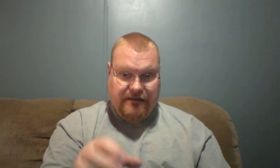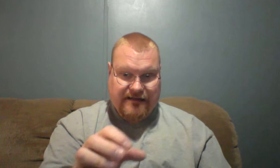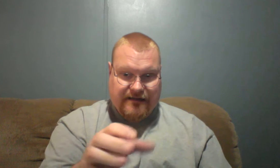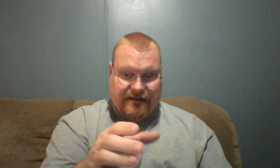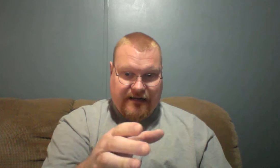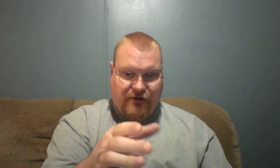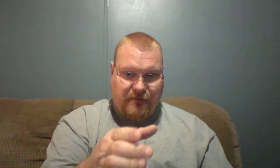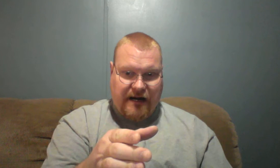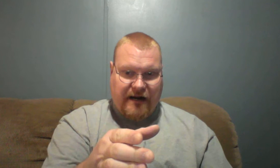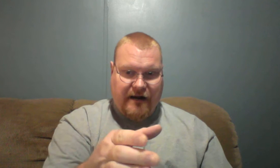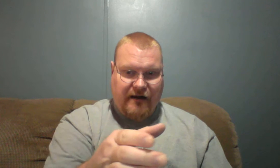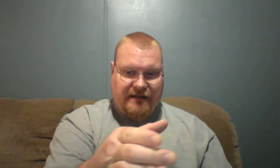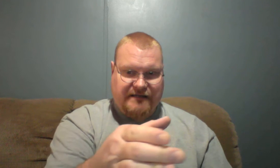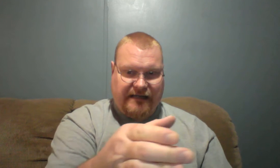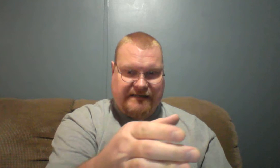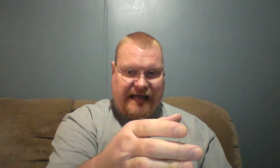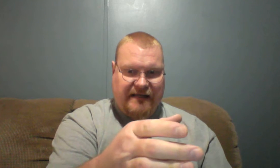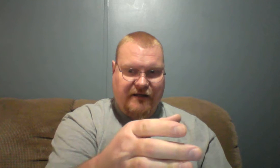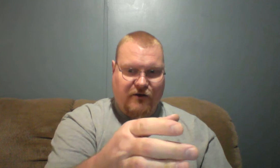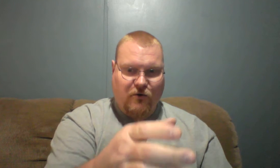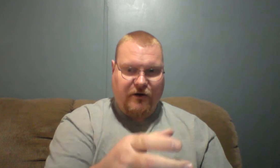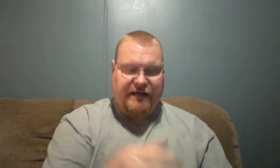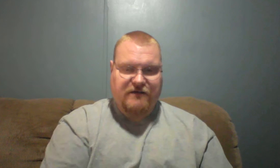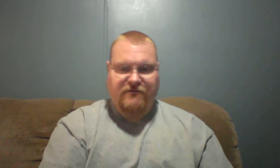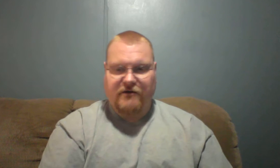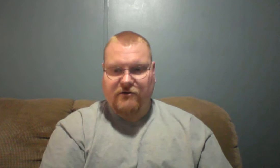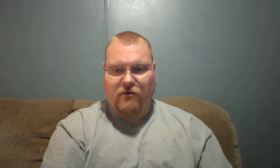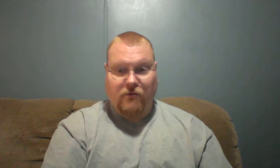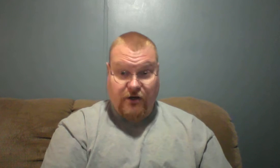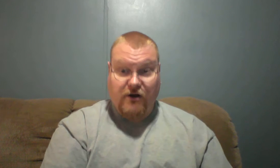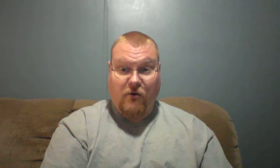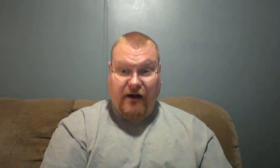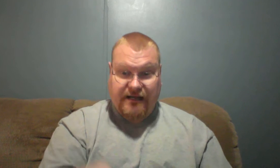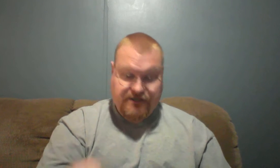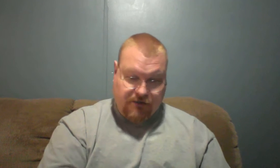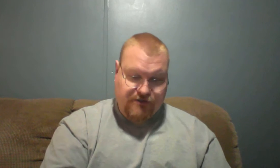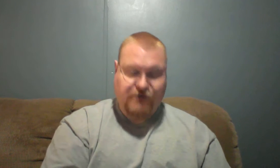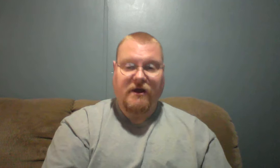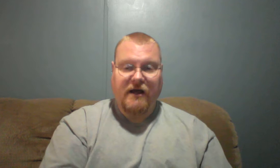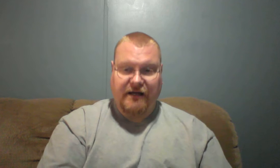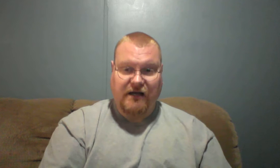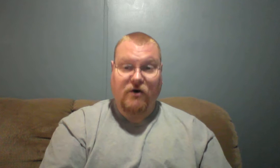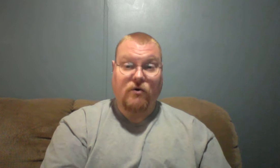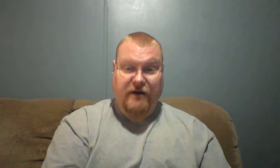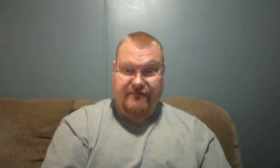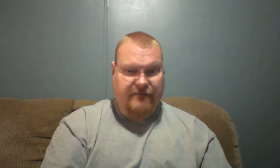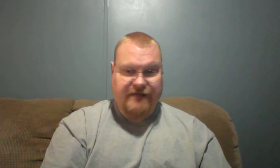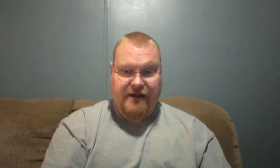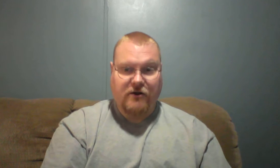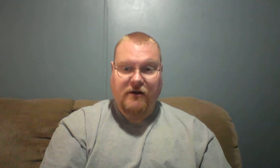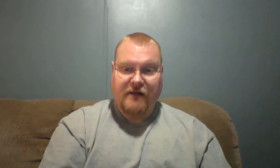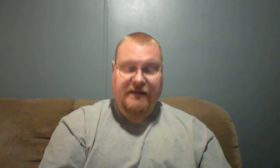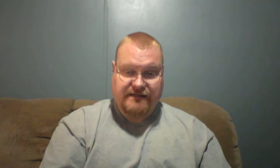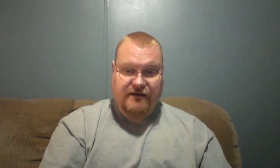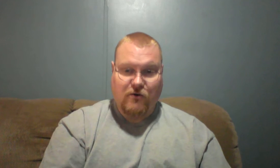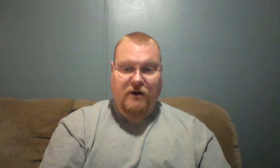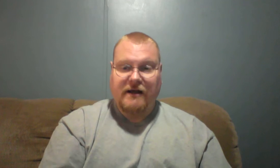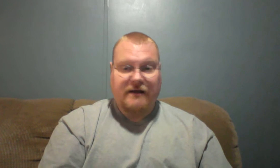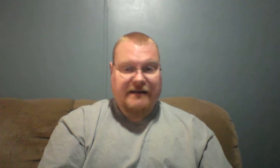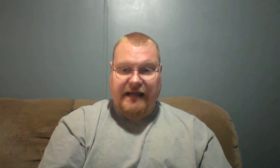you know, barely stick his hand in the door, get his foot in the door, well, you know what? He shows you a toe or even a finger that's in door, kick